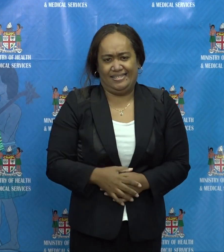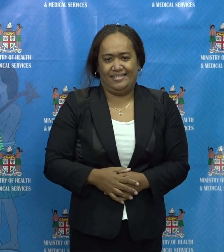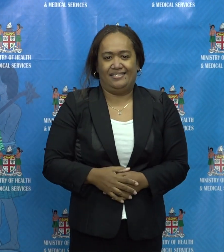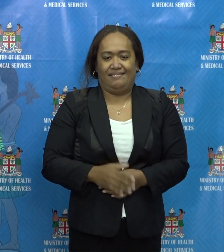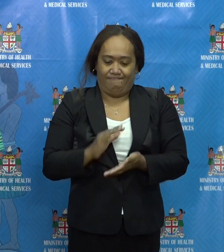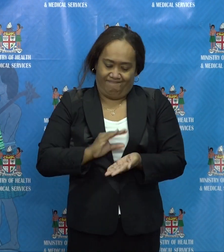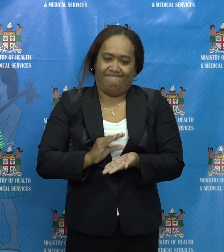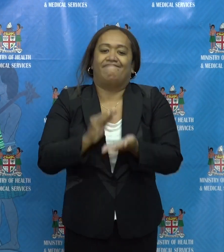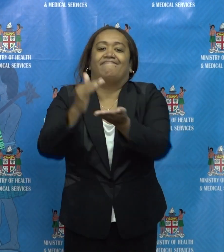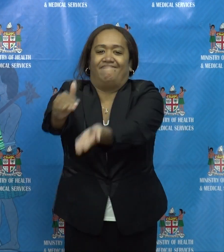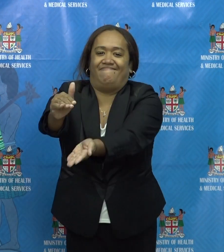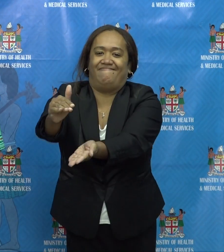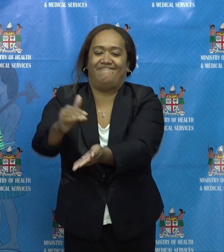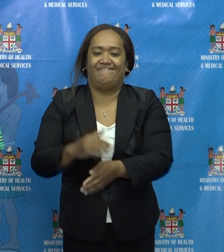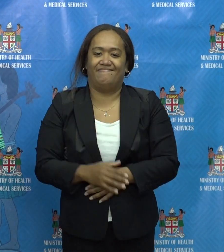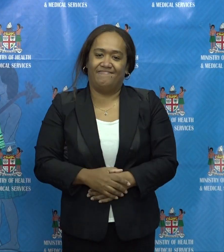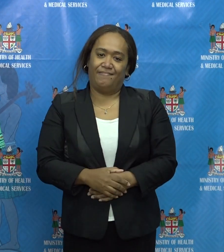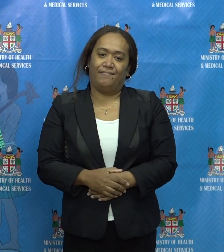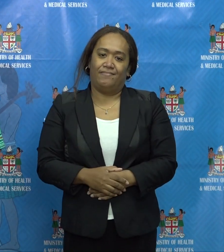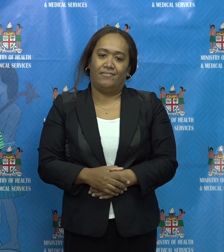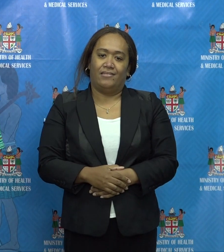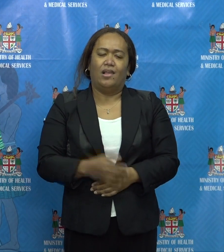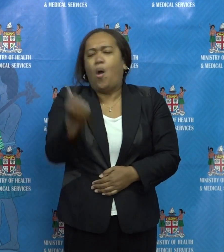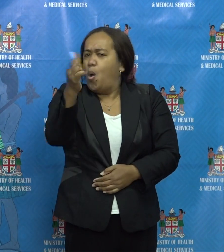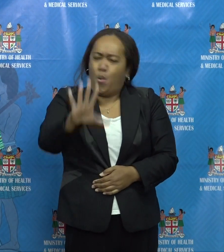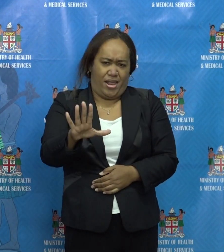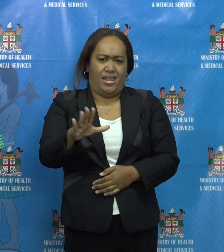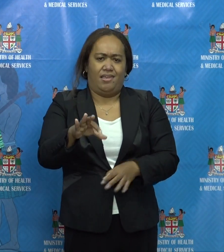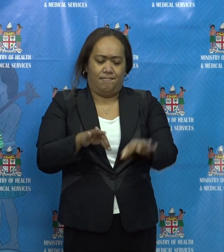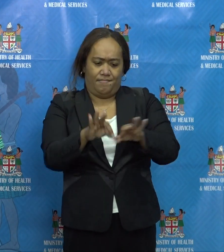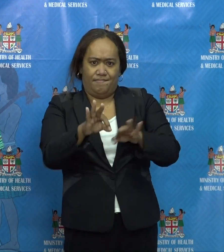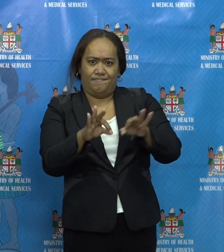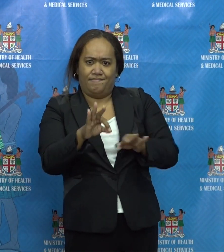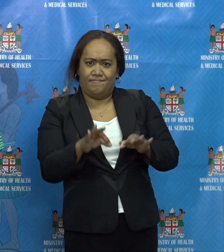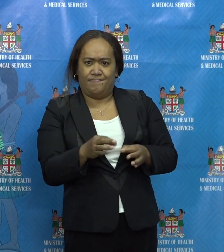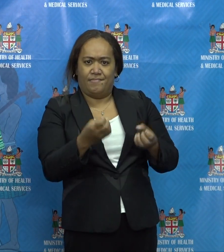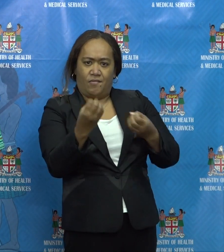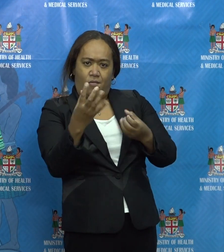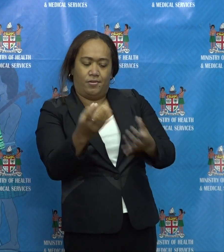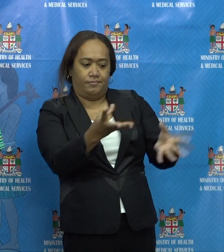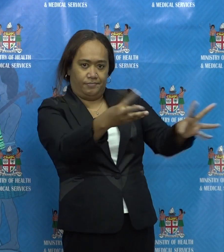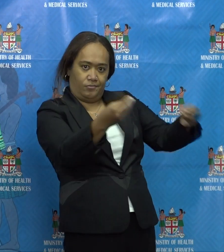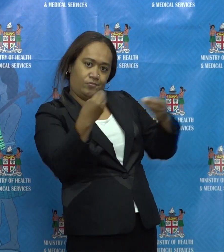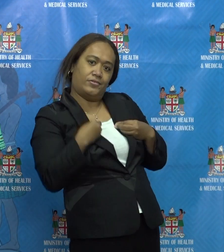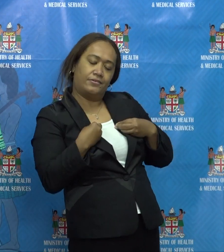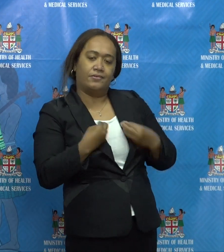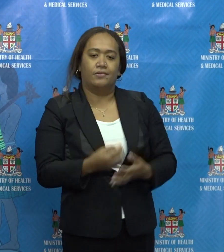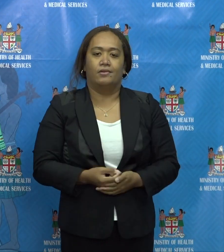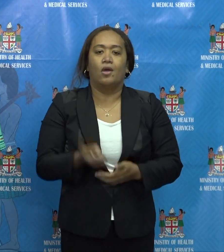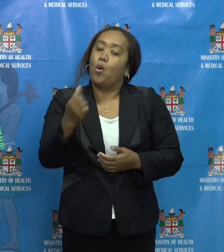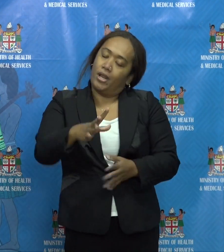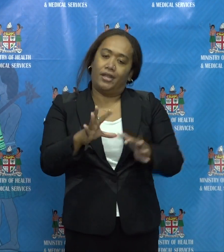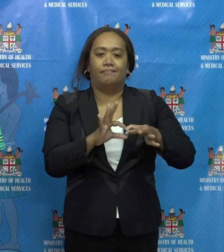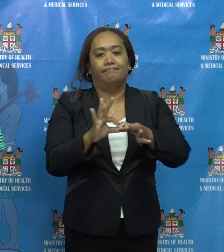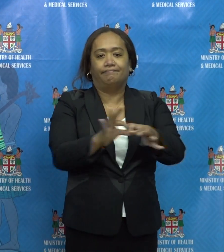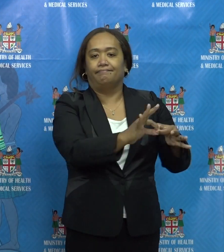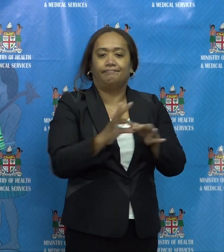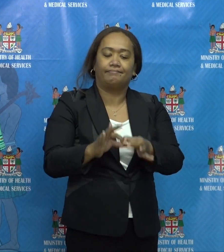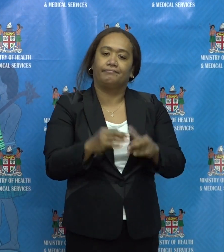Our logistics from the start, we receive requests to the point of distribution, are working very well.